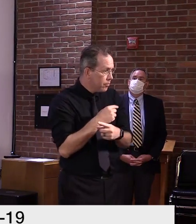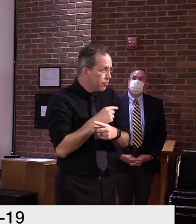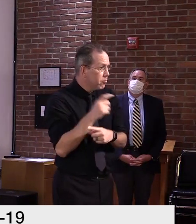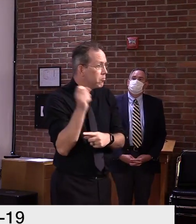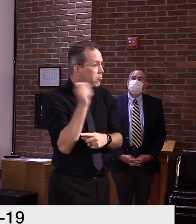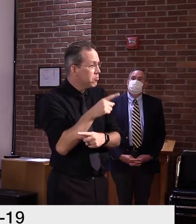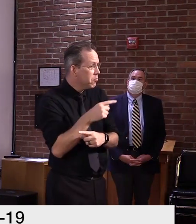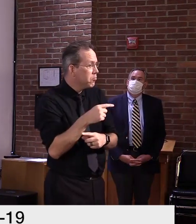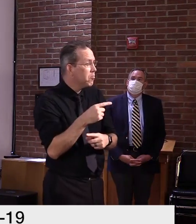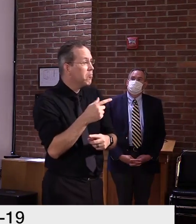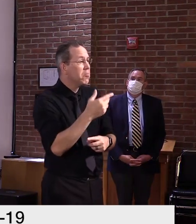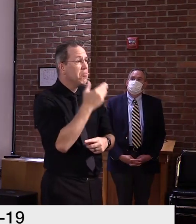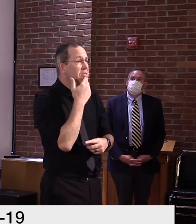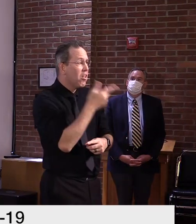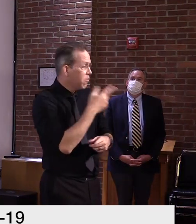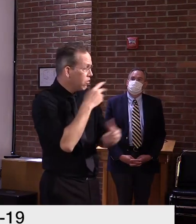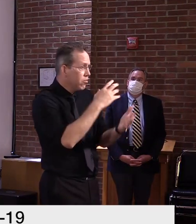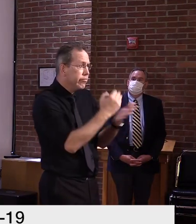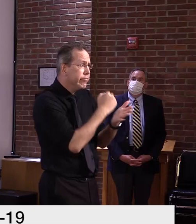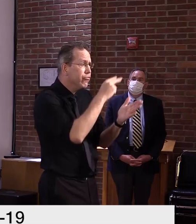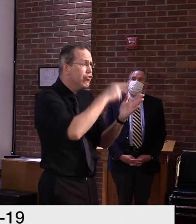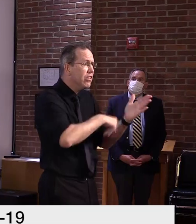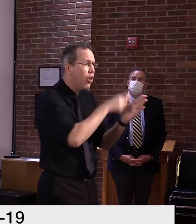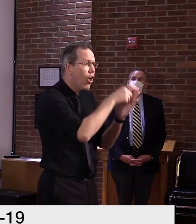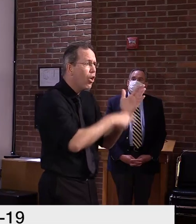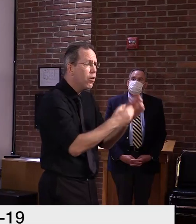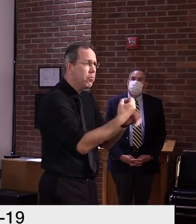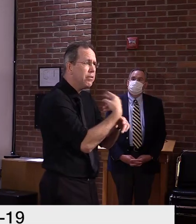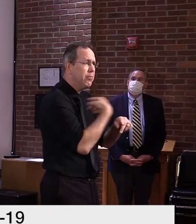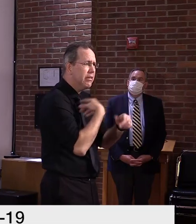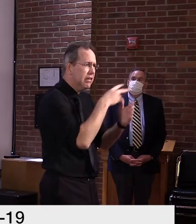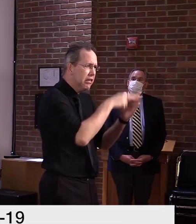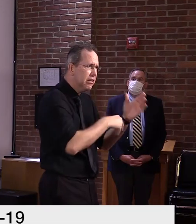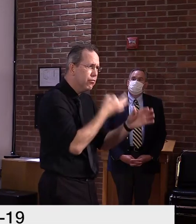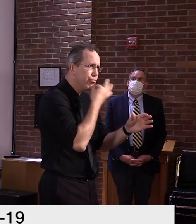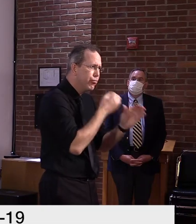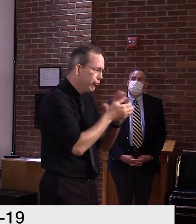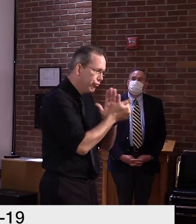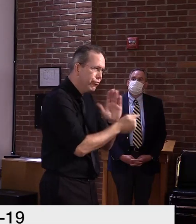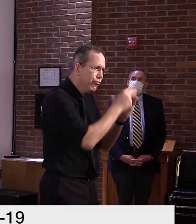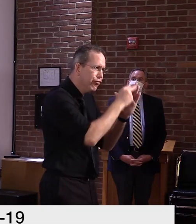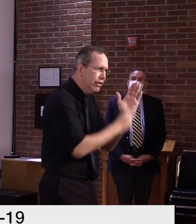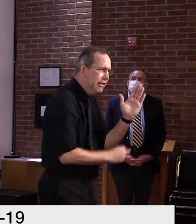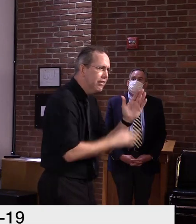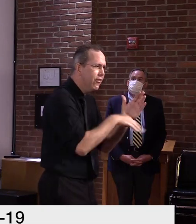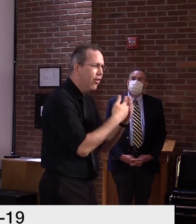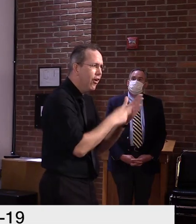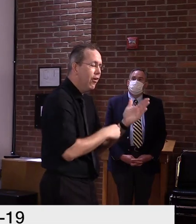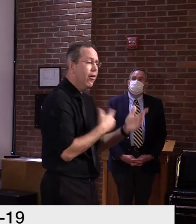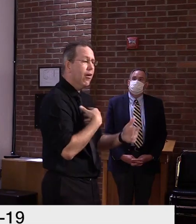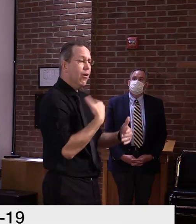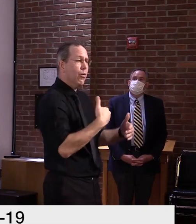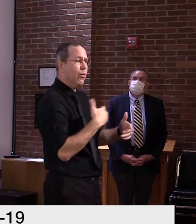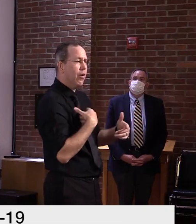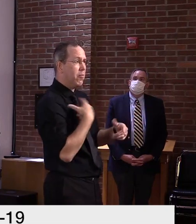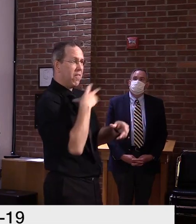than I did because I haven't read the full study yet, although I'm part of the steering committee. The